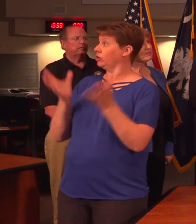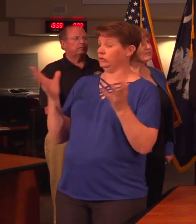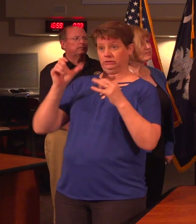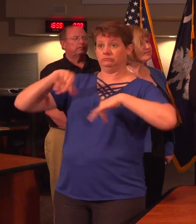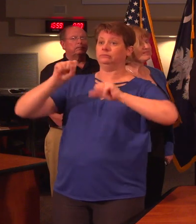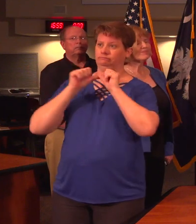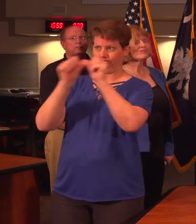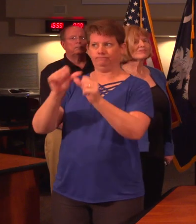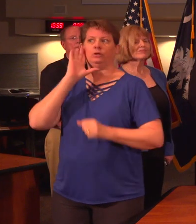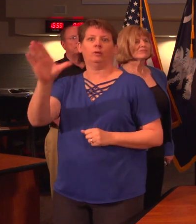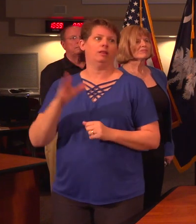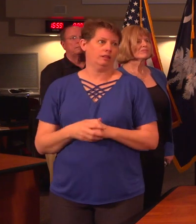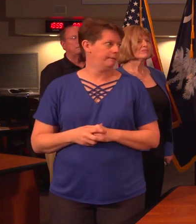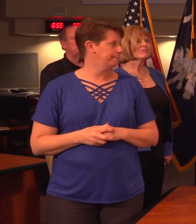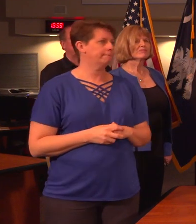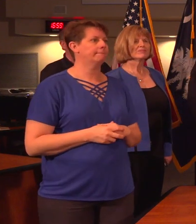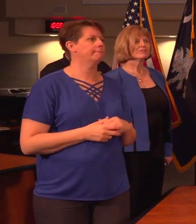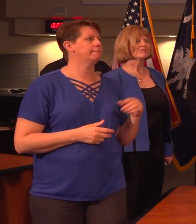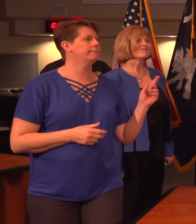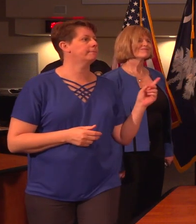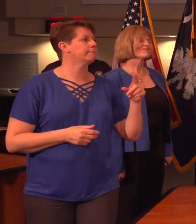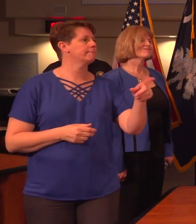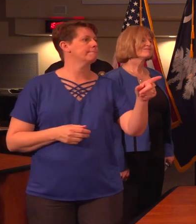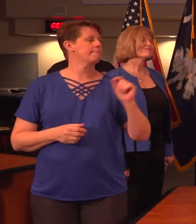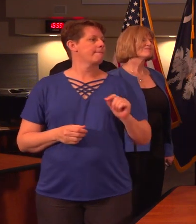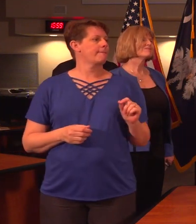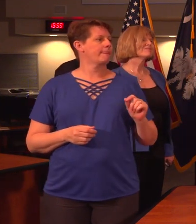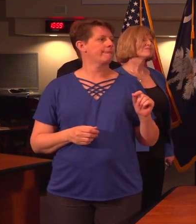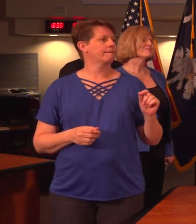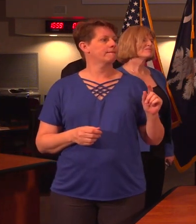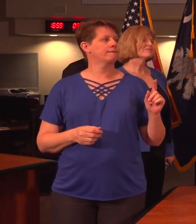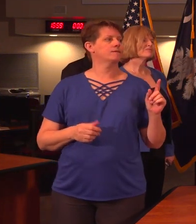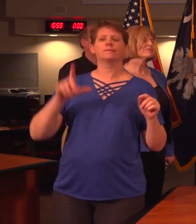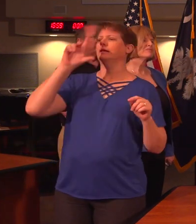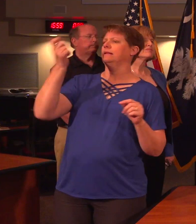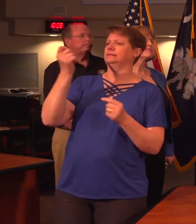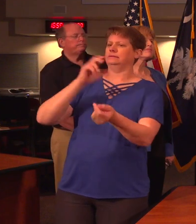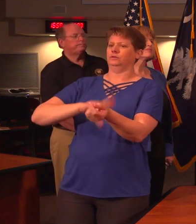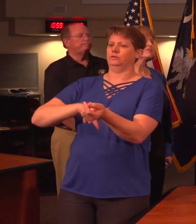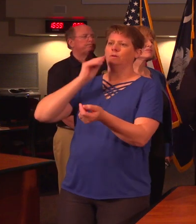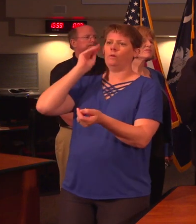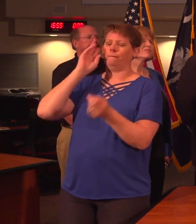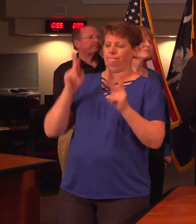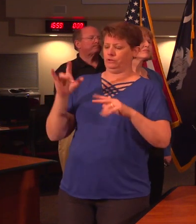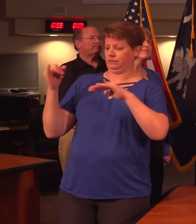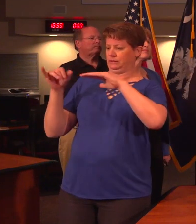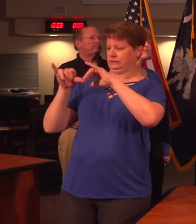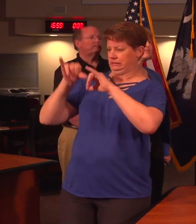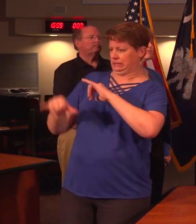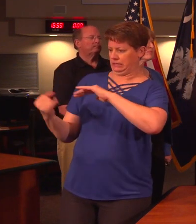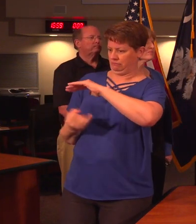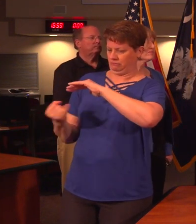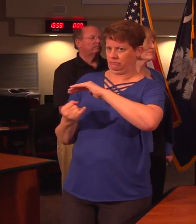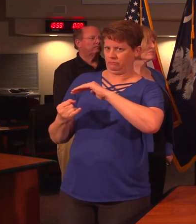continue. Are there any more questions? Are patients at the Lexington nursing home are patients being isolated if they've had any contact